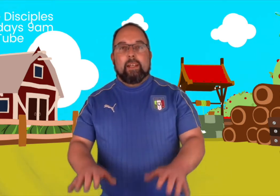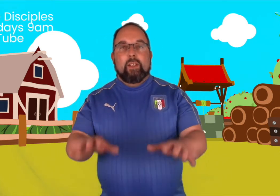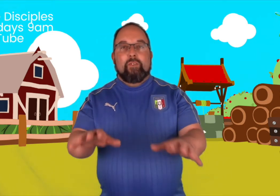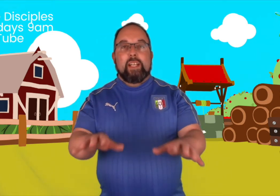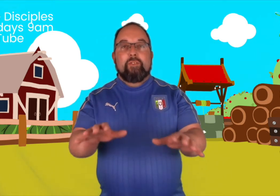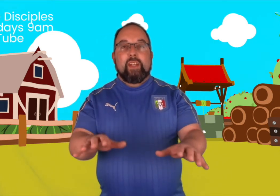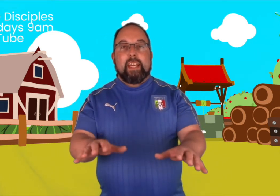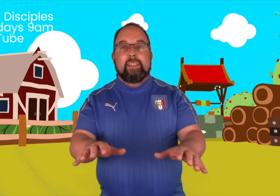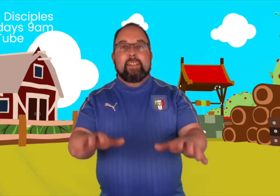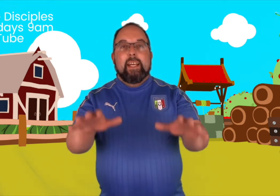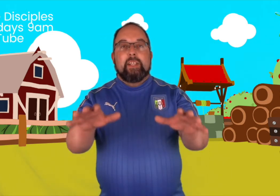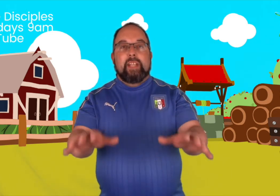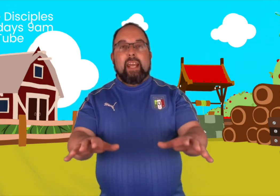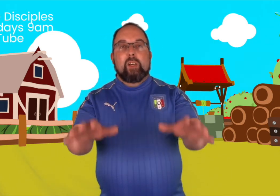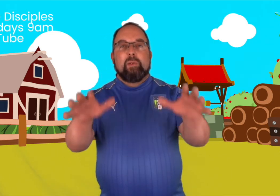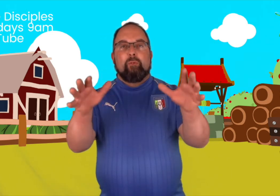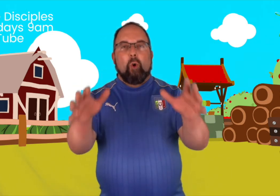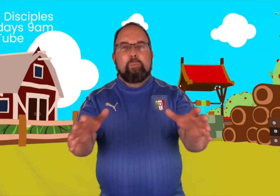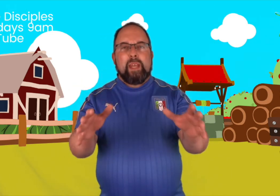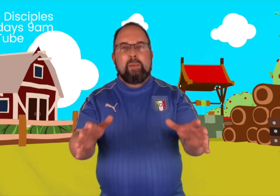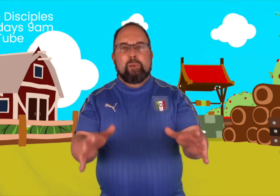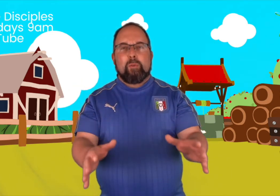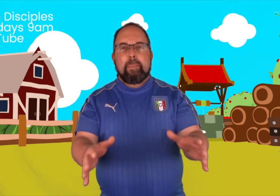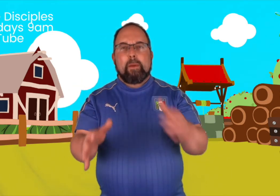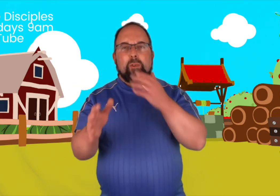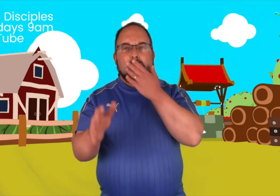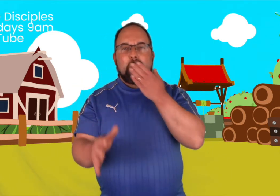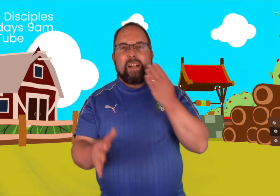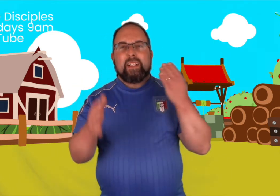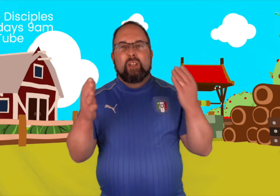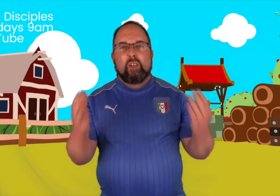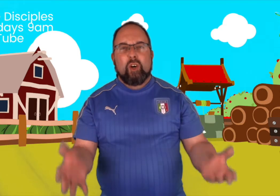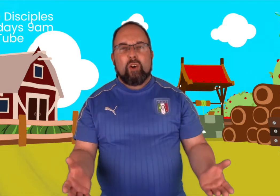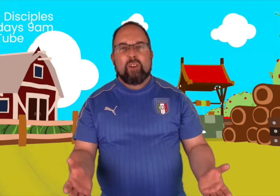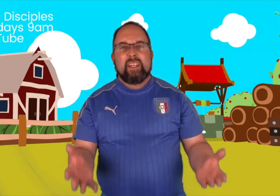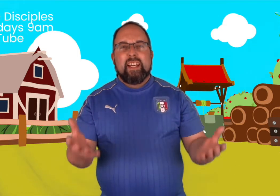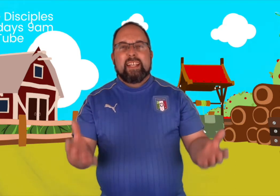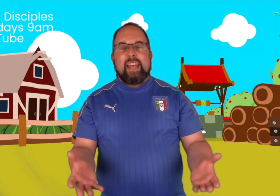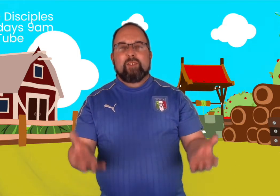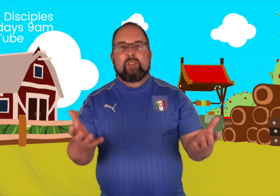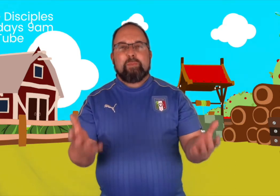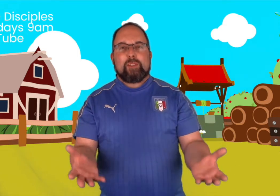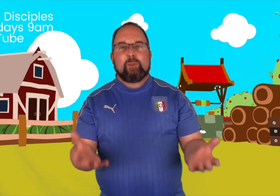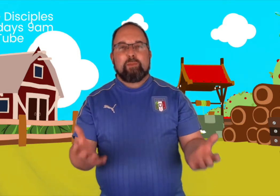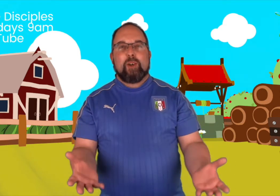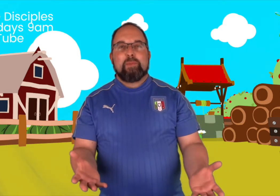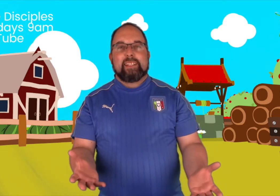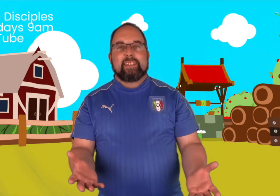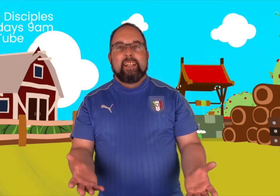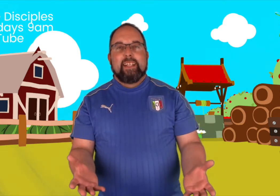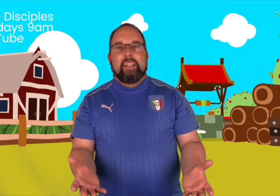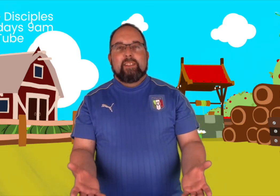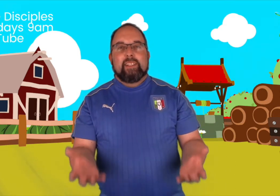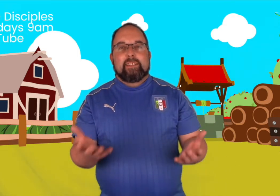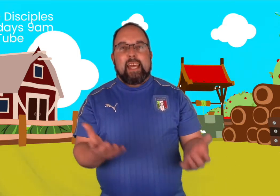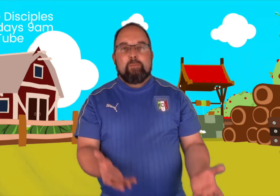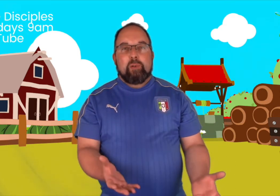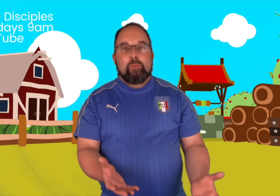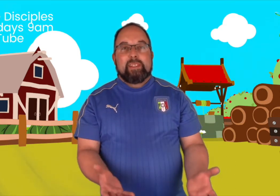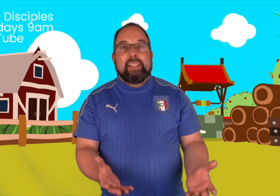the funny thing is, Jacob, of all people, was the one God gave the special promise to the same promise he'd